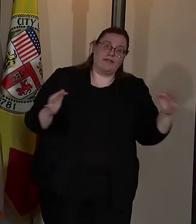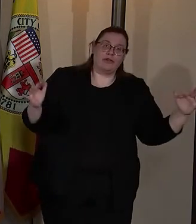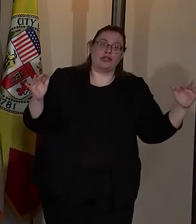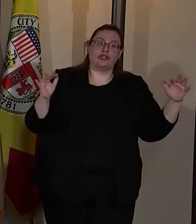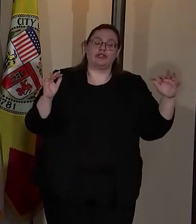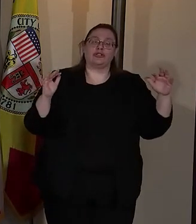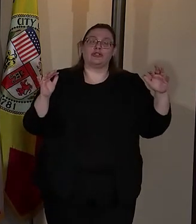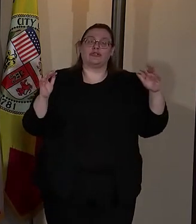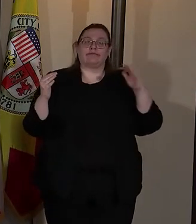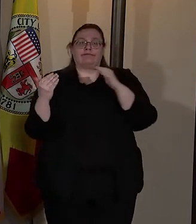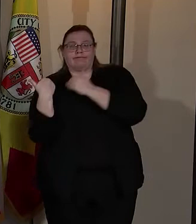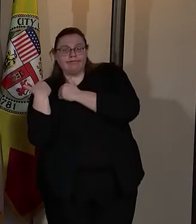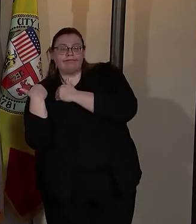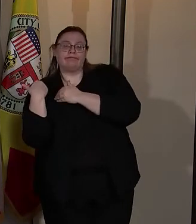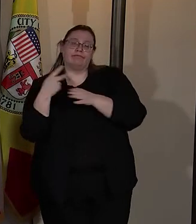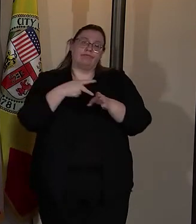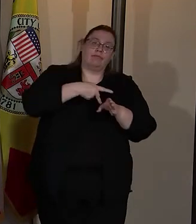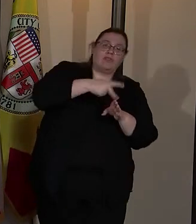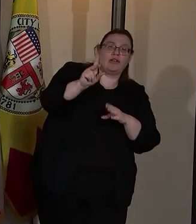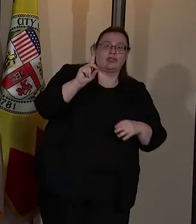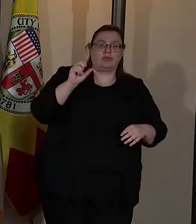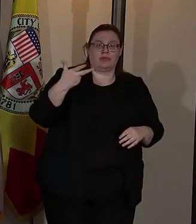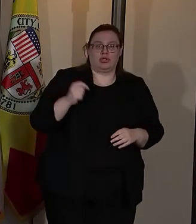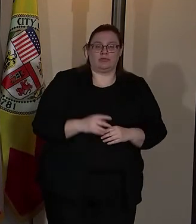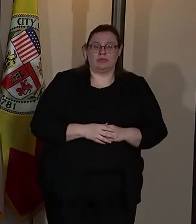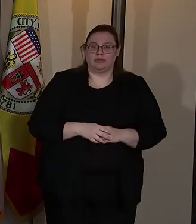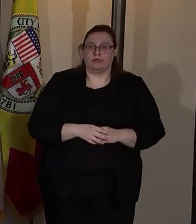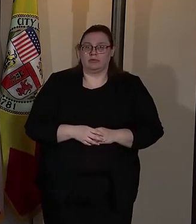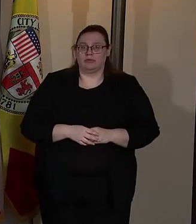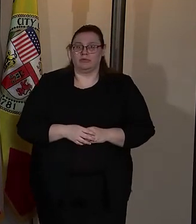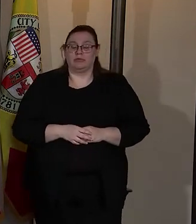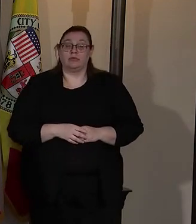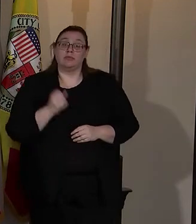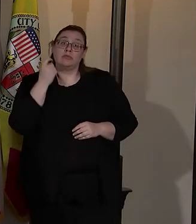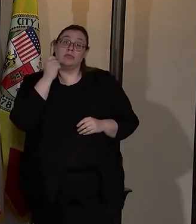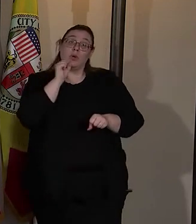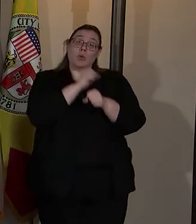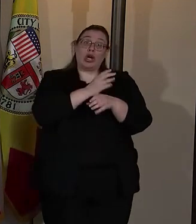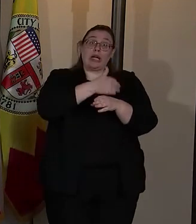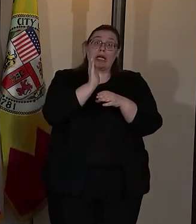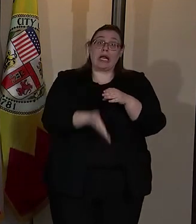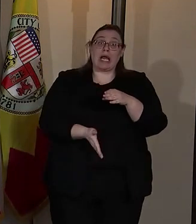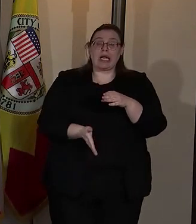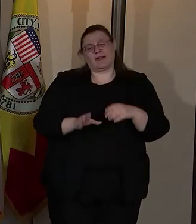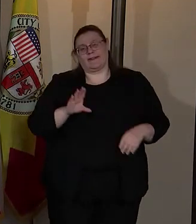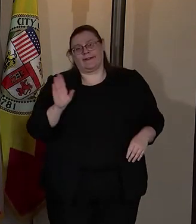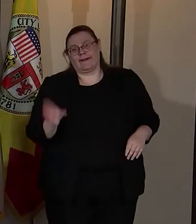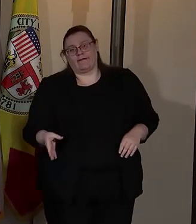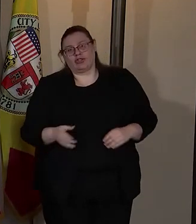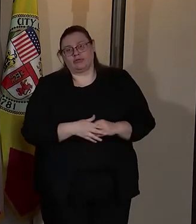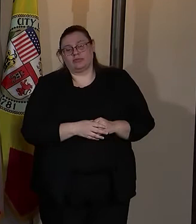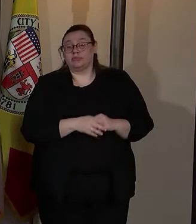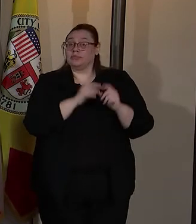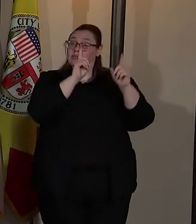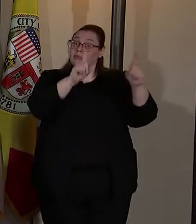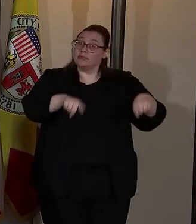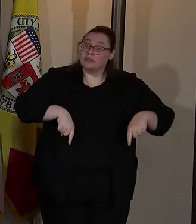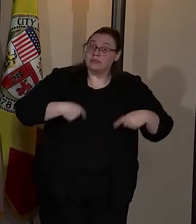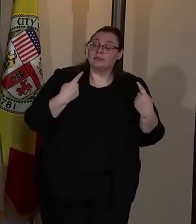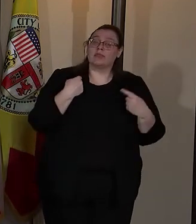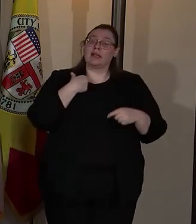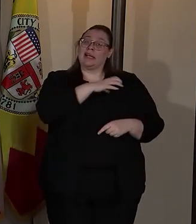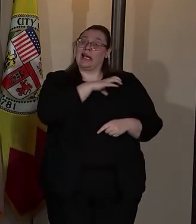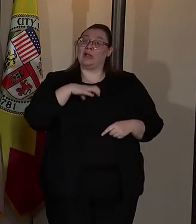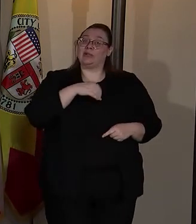accountable, and professional department. But the work is never done. For the entirety of my time as council